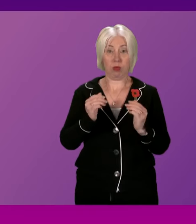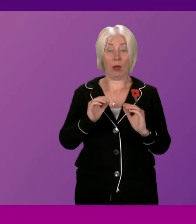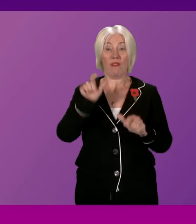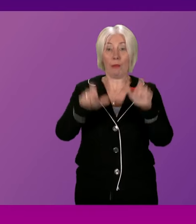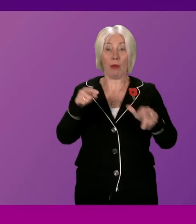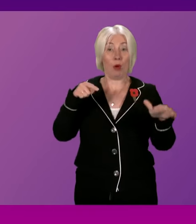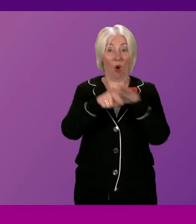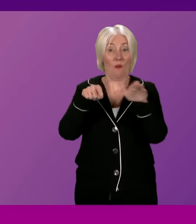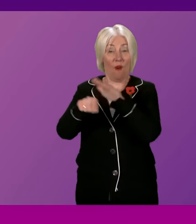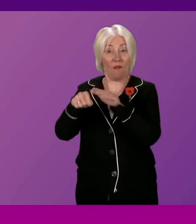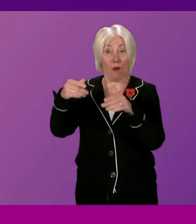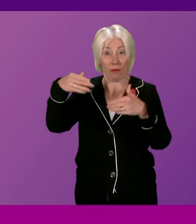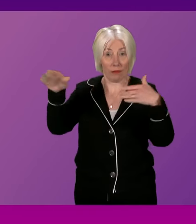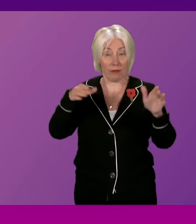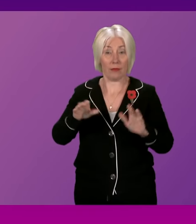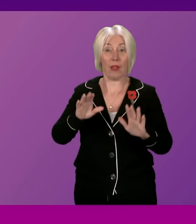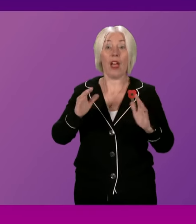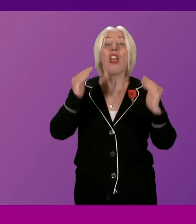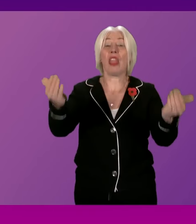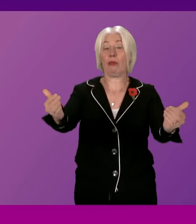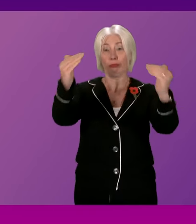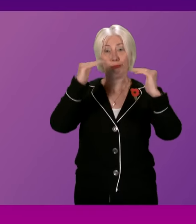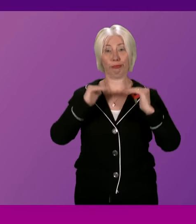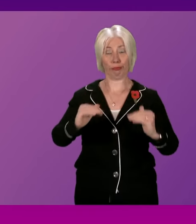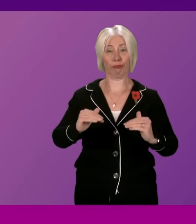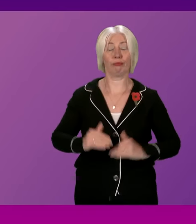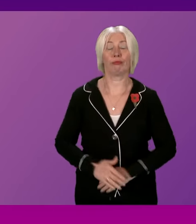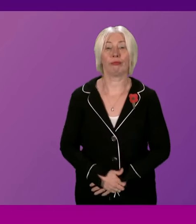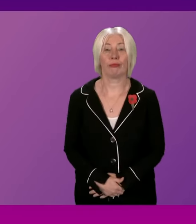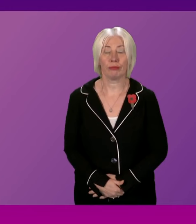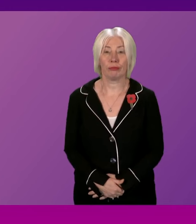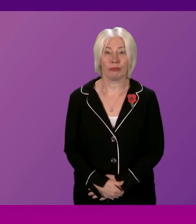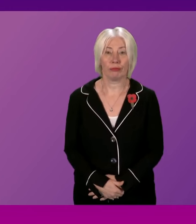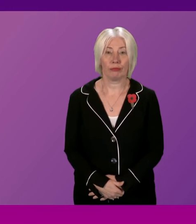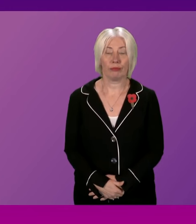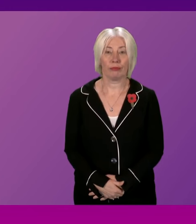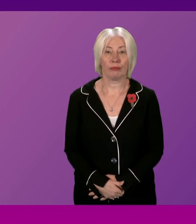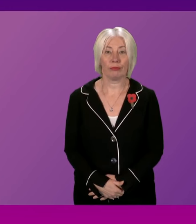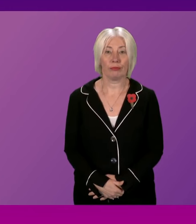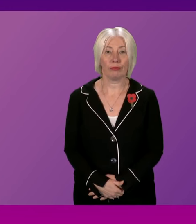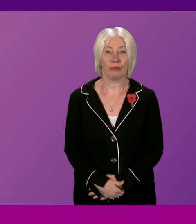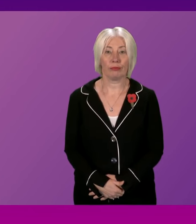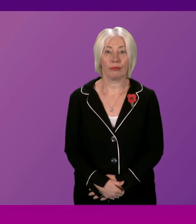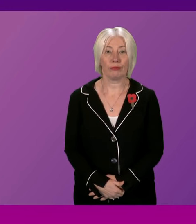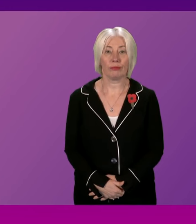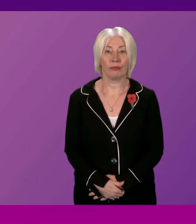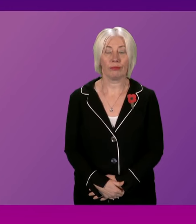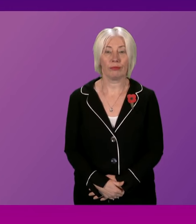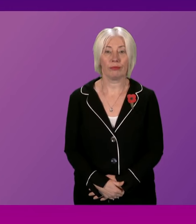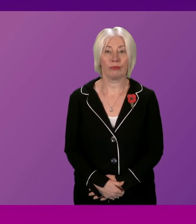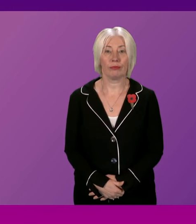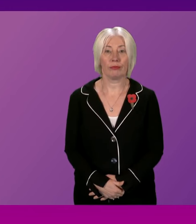chamber and the public gallery to do so before we move to members business blessings through the things the